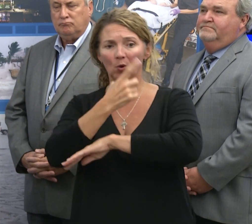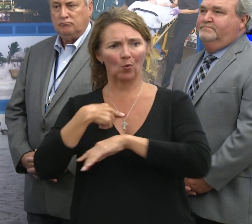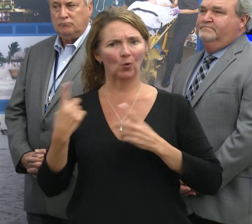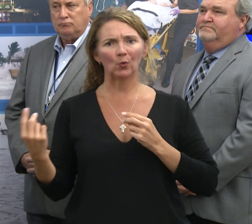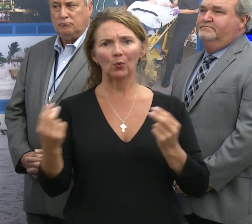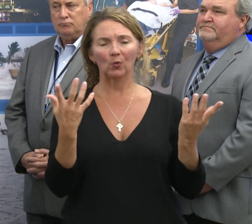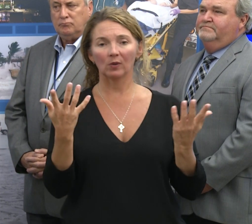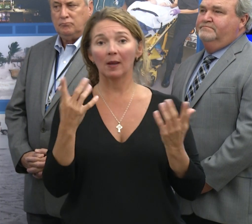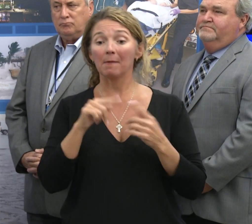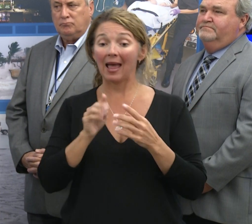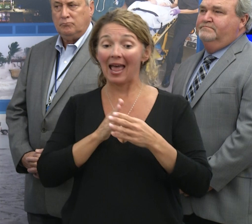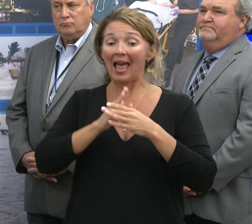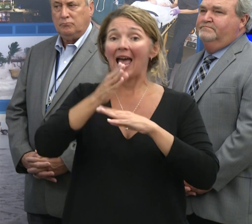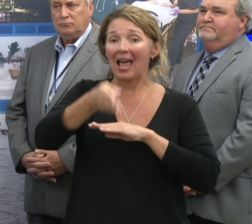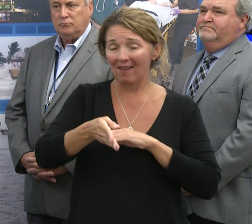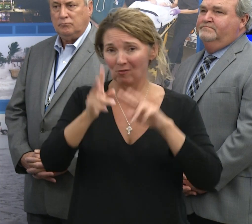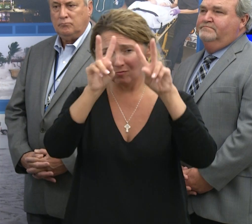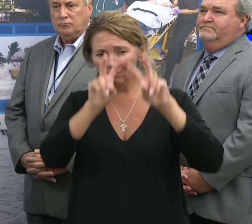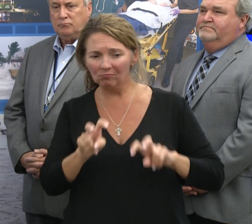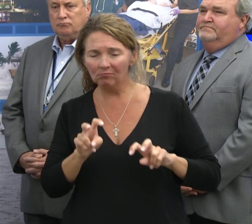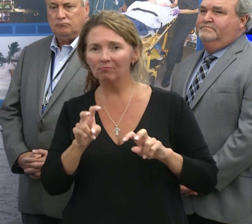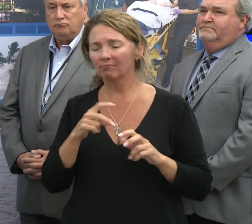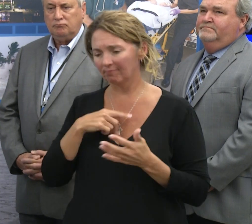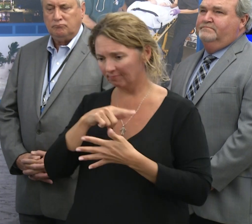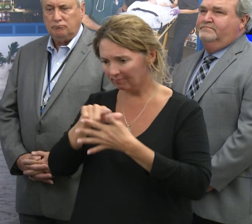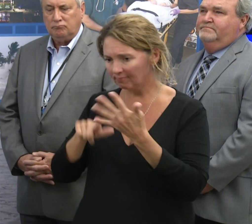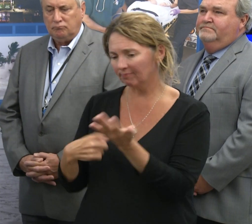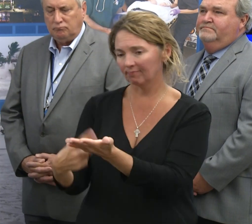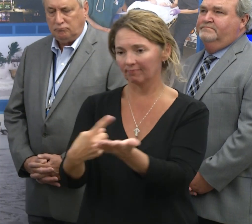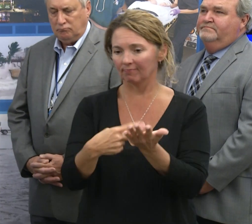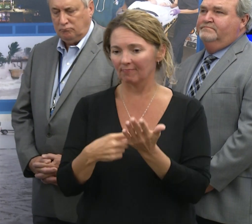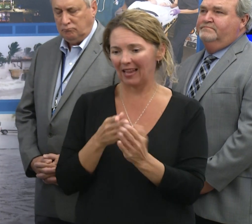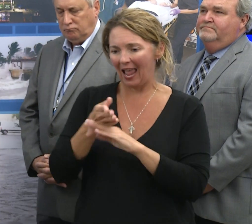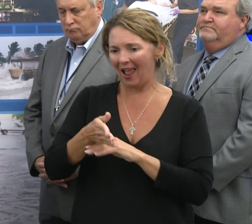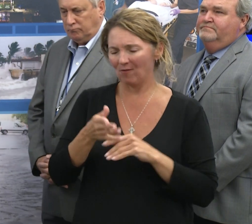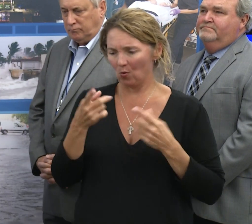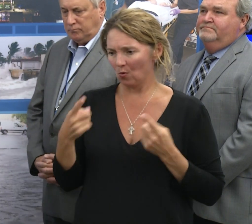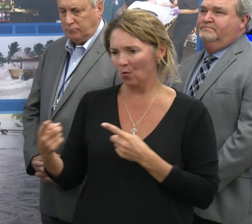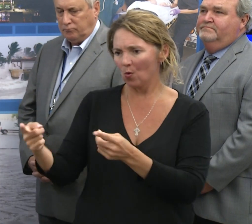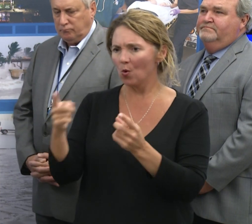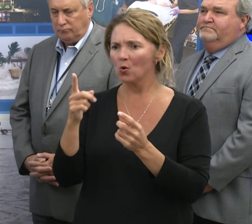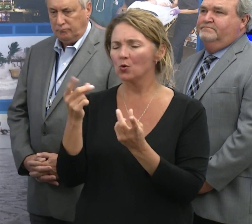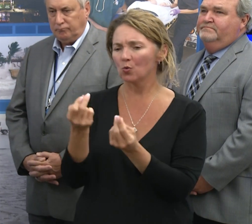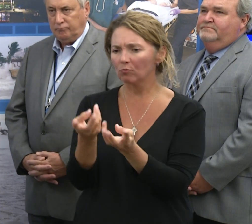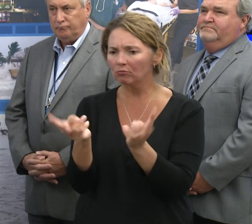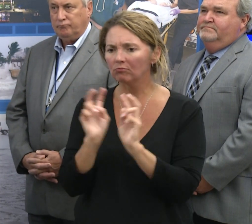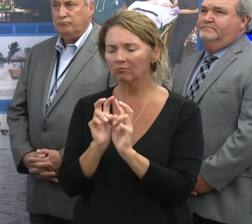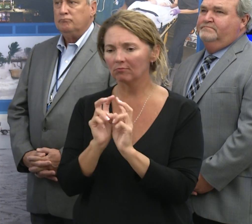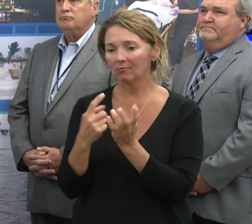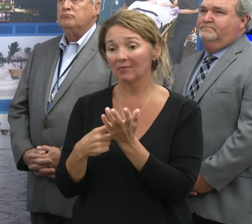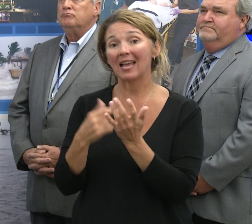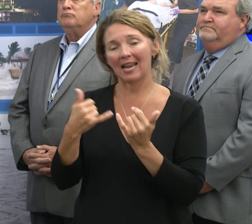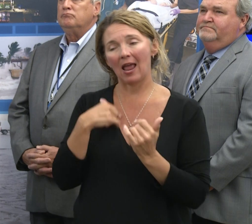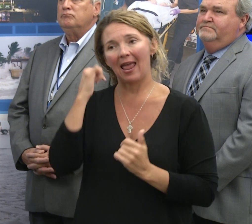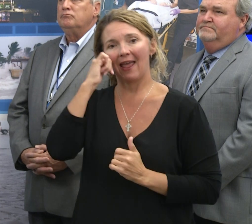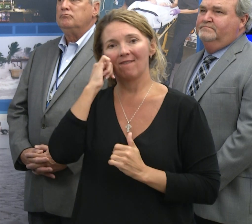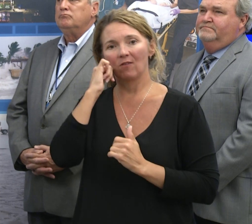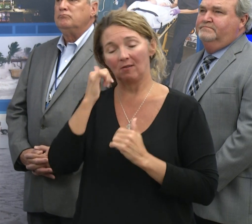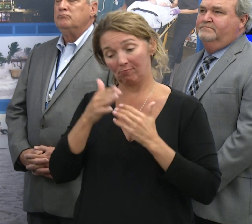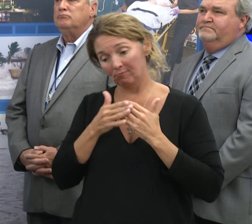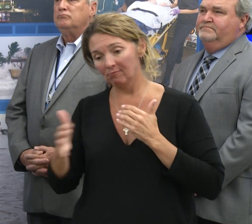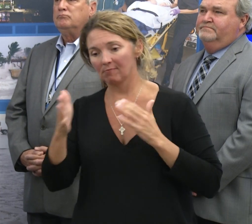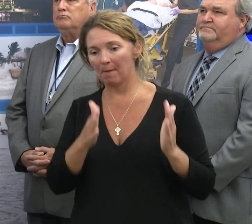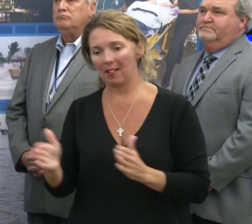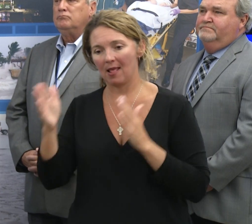The after action report that we did after Irma was thorough. And now we just incorporate that into our daily plans and moving